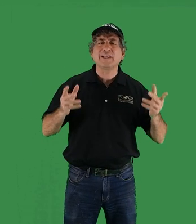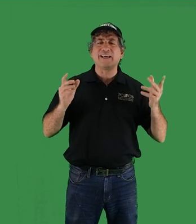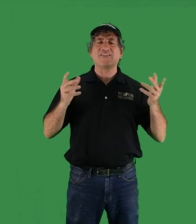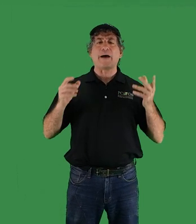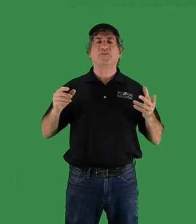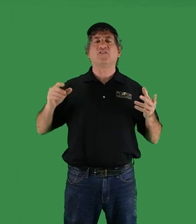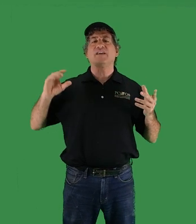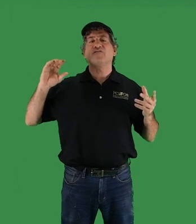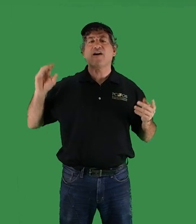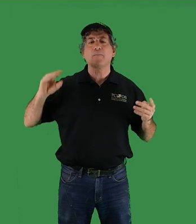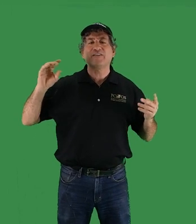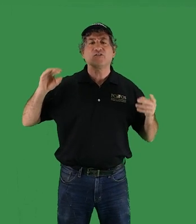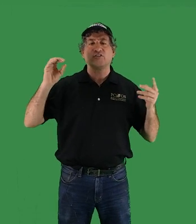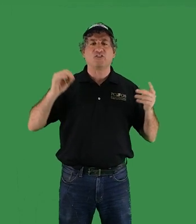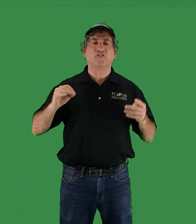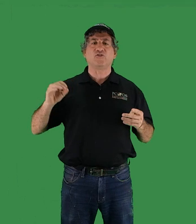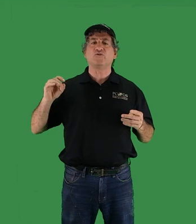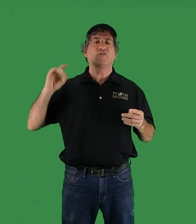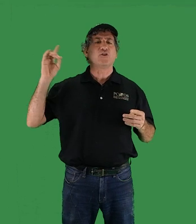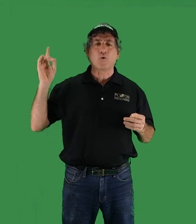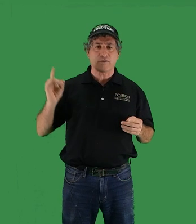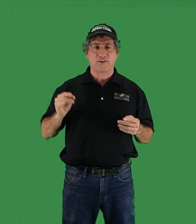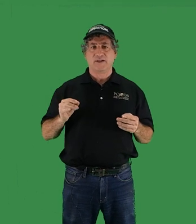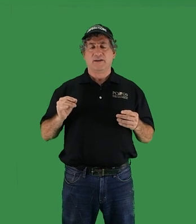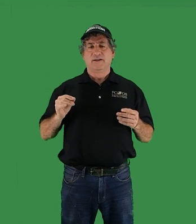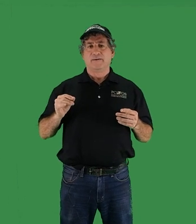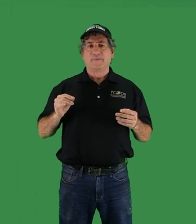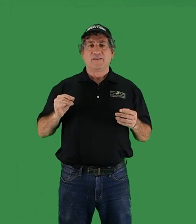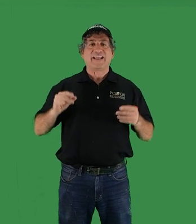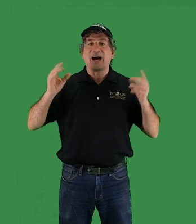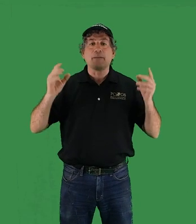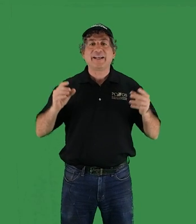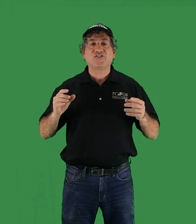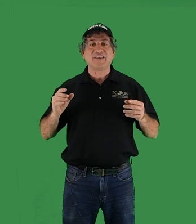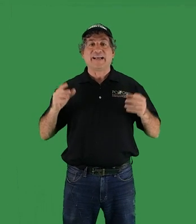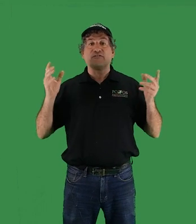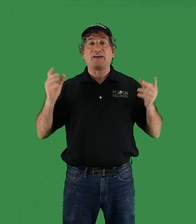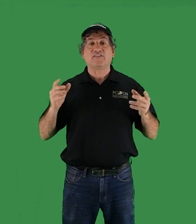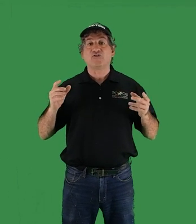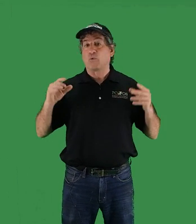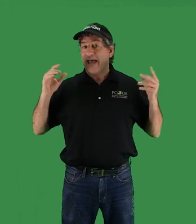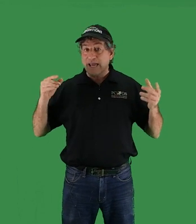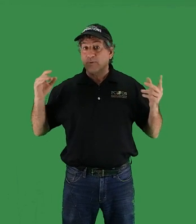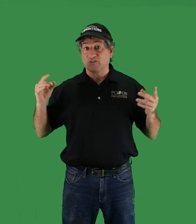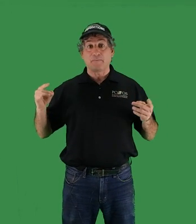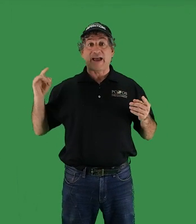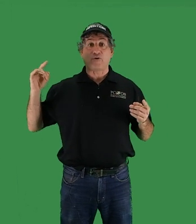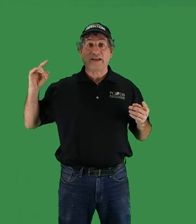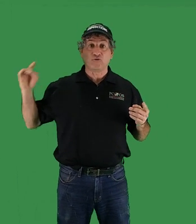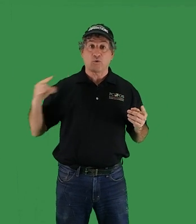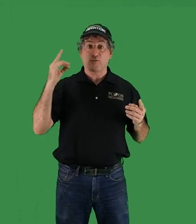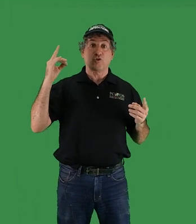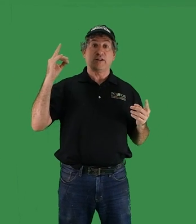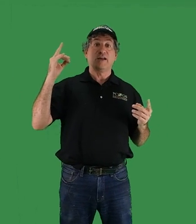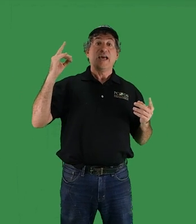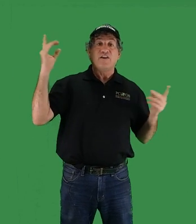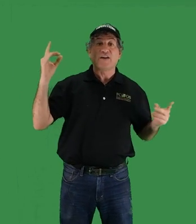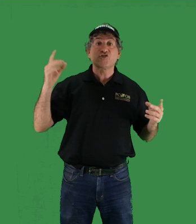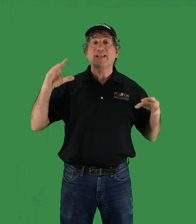adapted to the environmental vicissitudes of the north. That hominids and elephantids were able to migrate northward and eventually